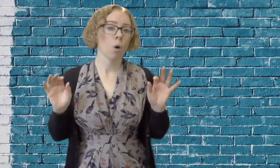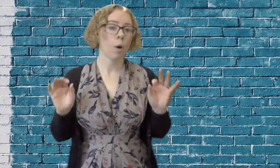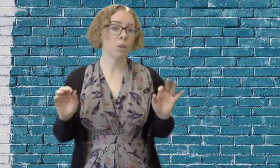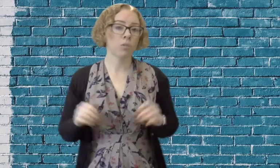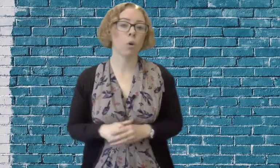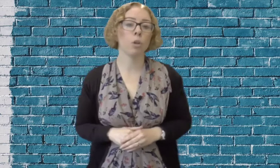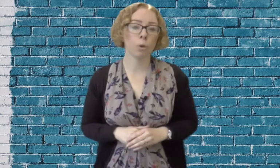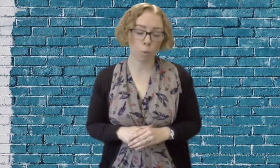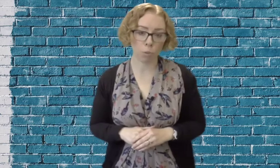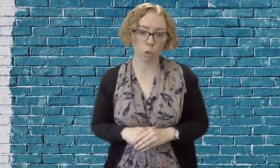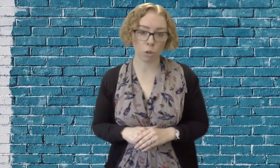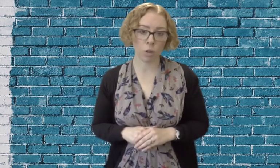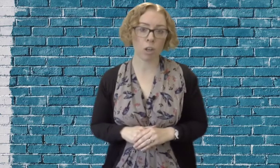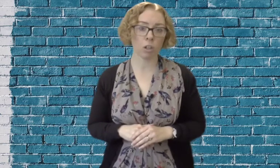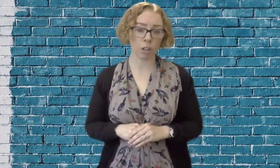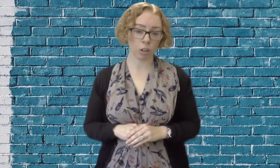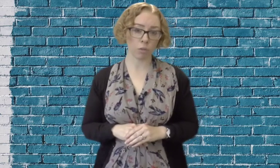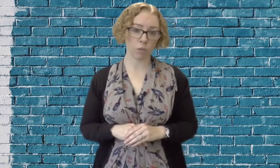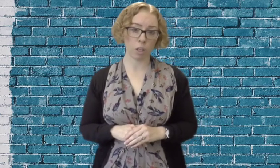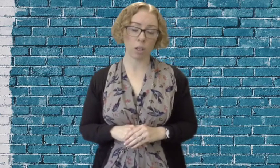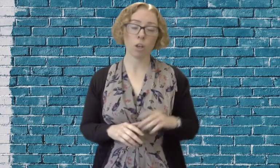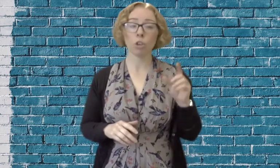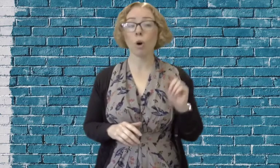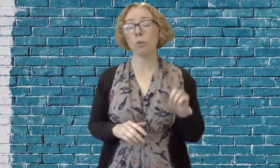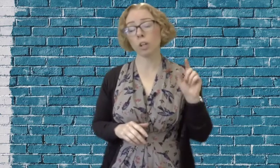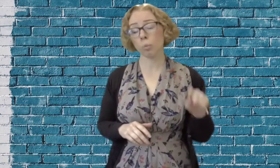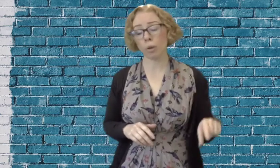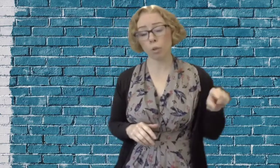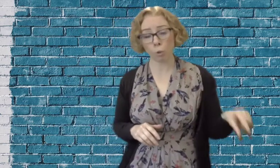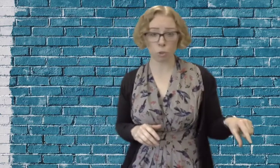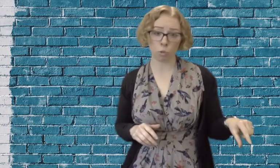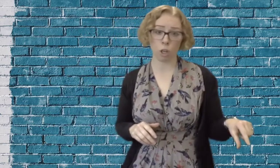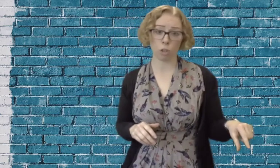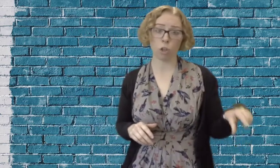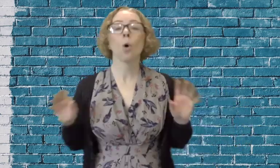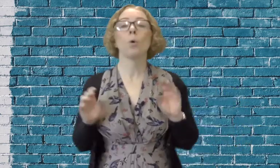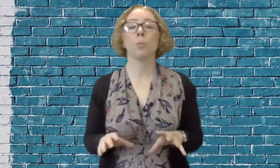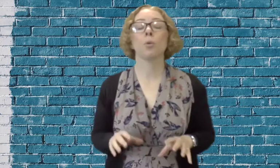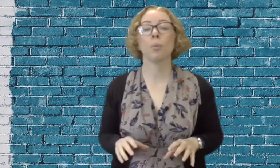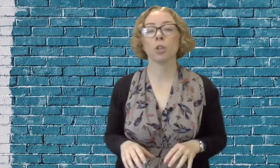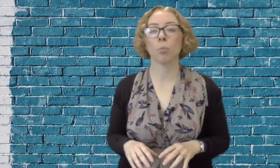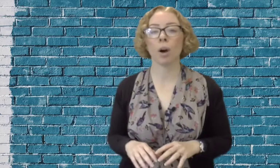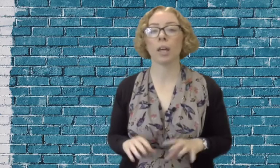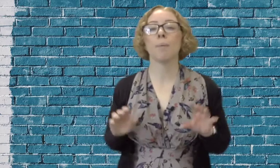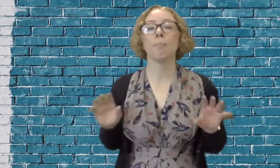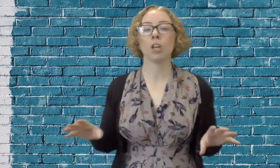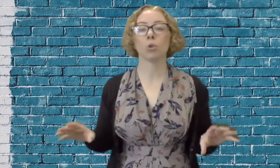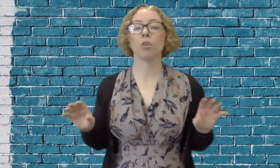Whereas if you only put your property on at three nine nine nine fifty you're only going to appear in the bottom search. When you put your property on the market make sure you've